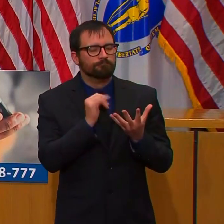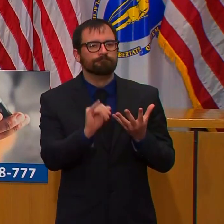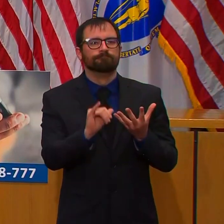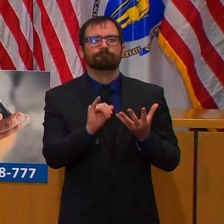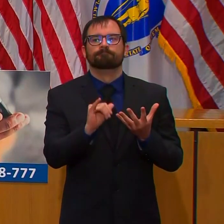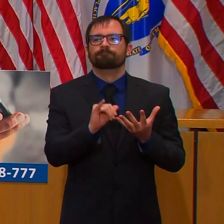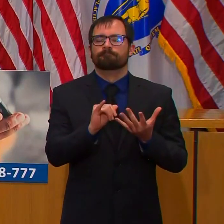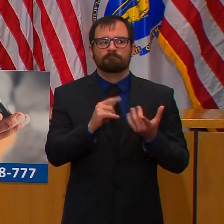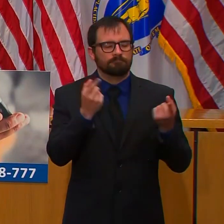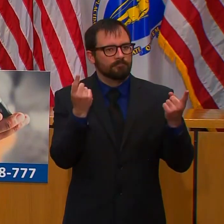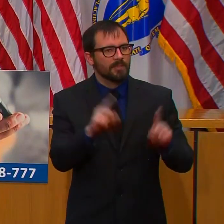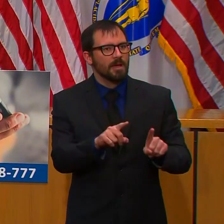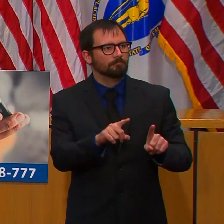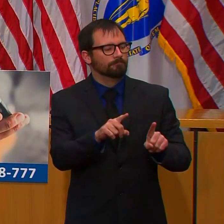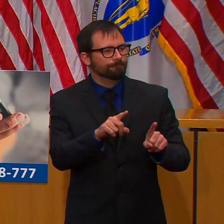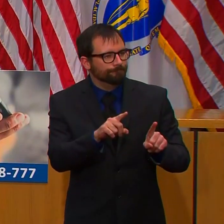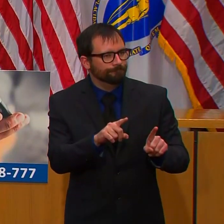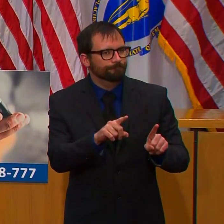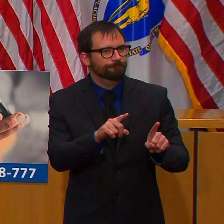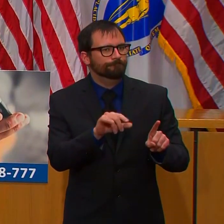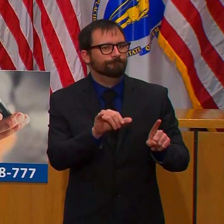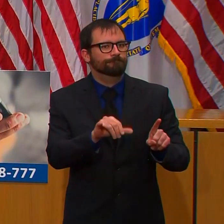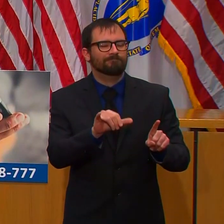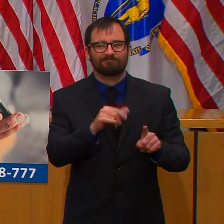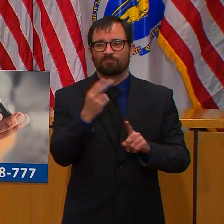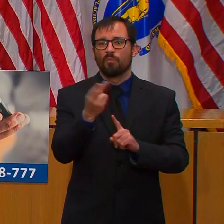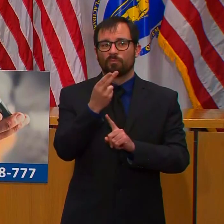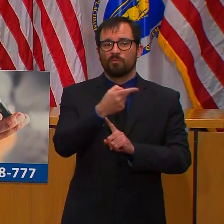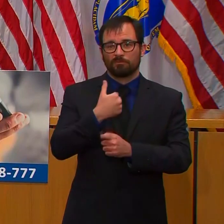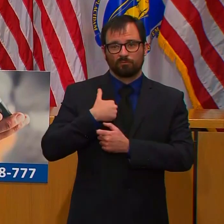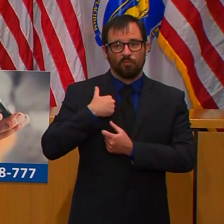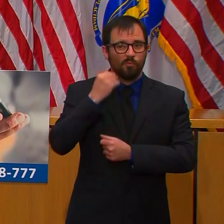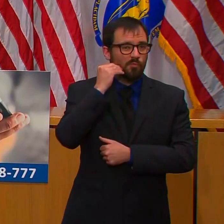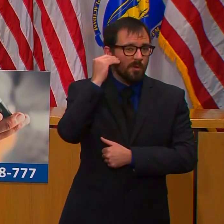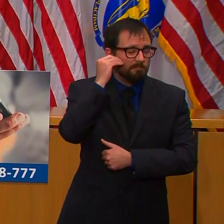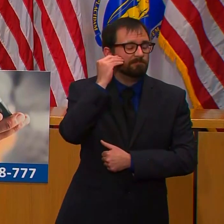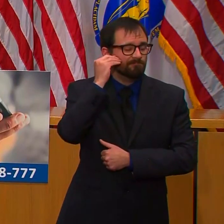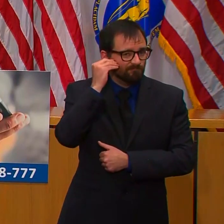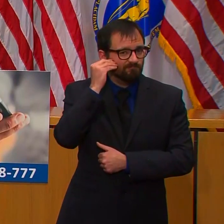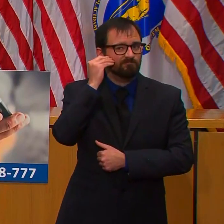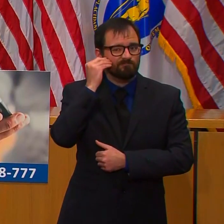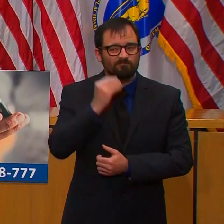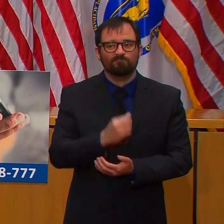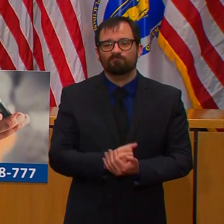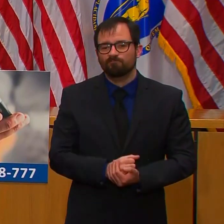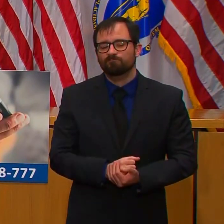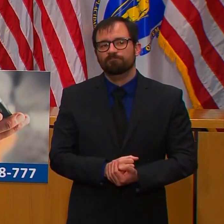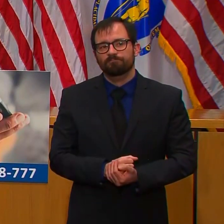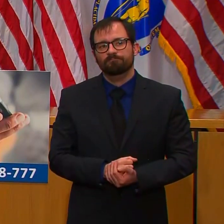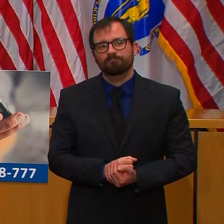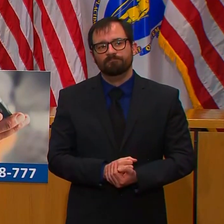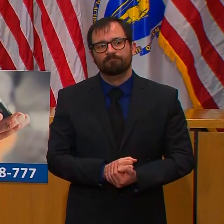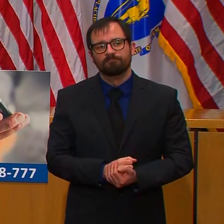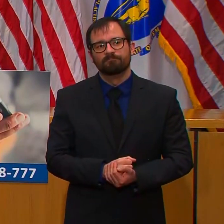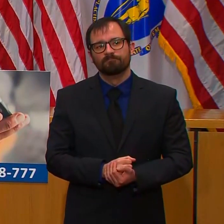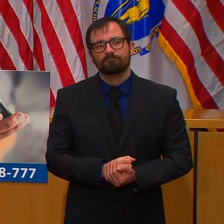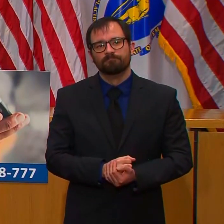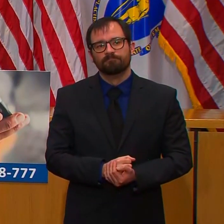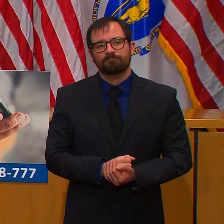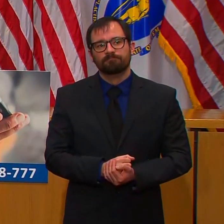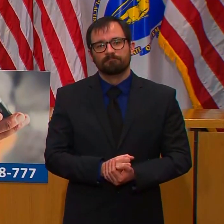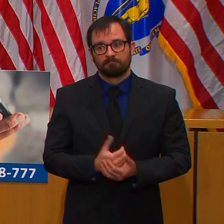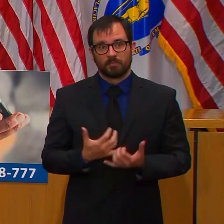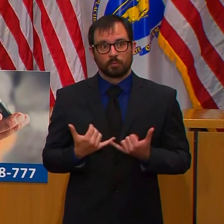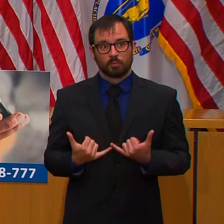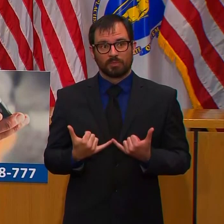was unfolding at the Holyoke Soldiers' home. As of today, there are 13 confirmed deaths at